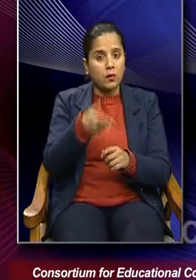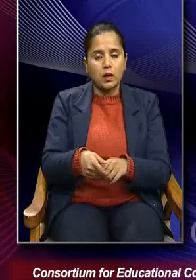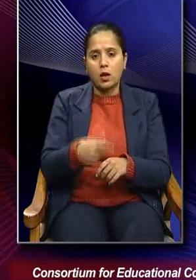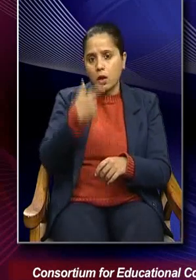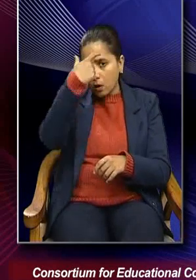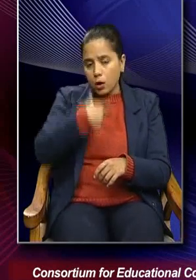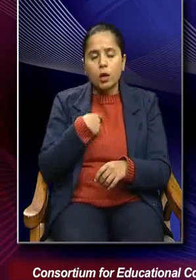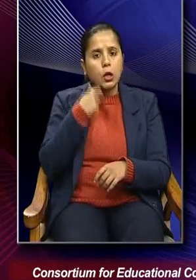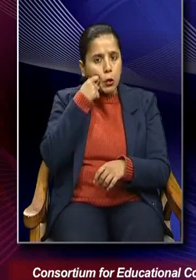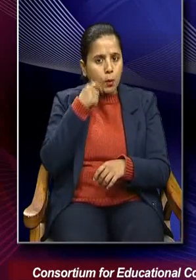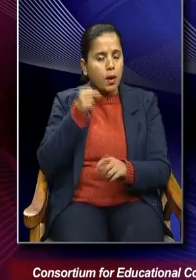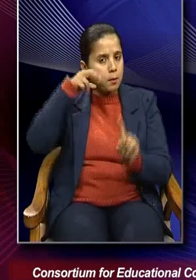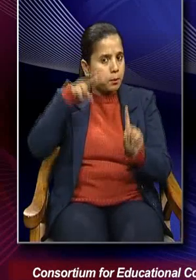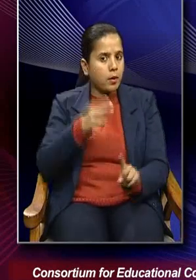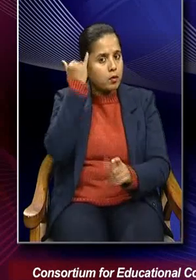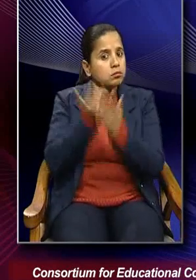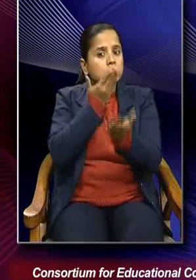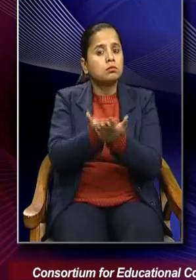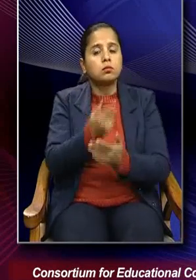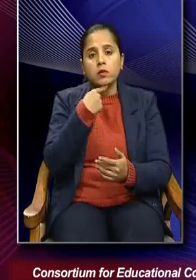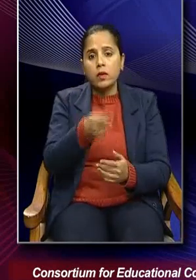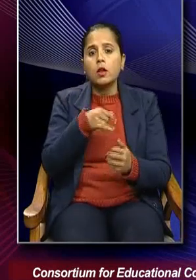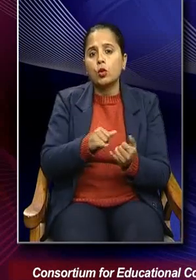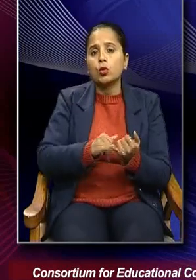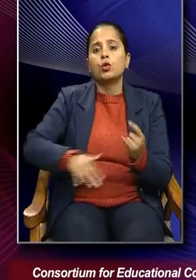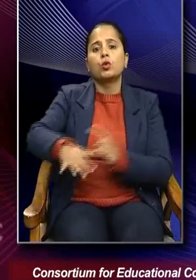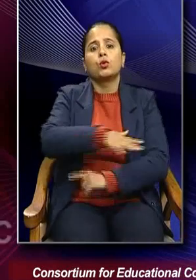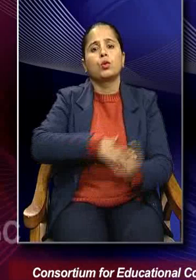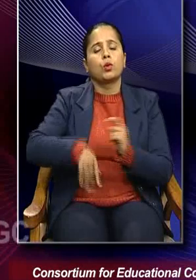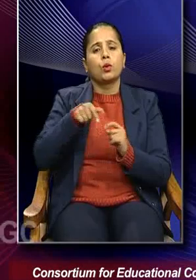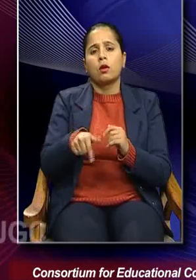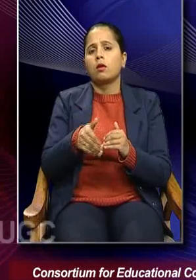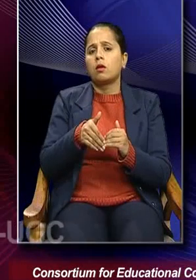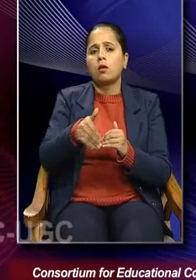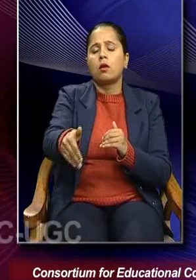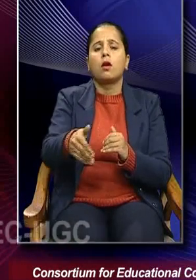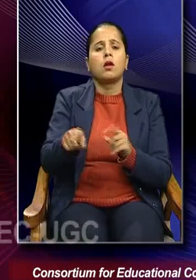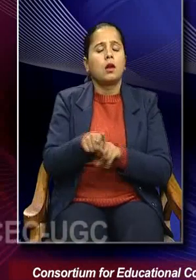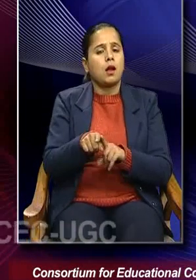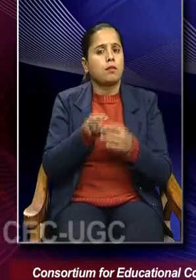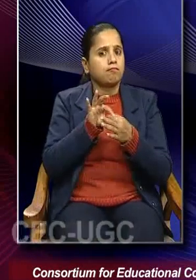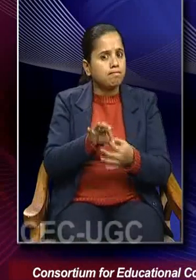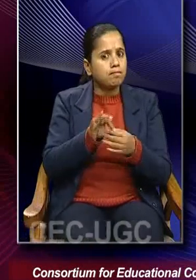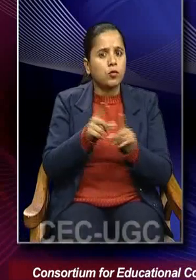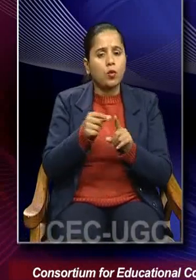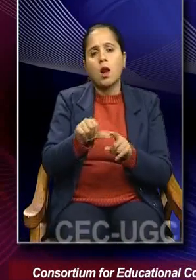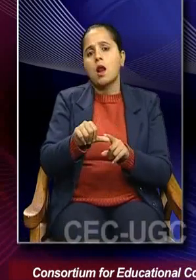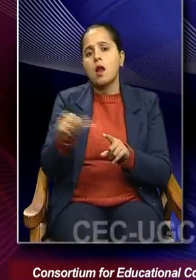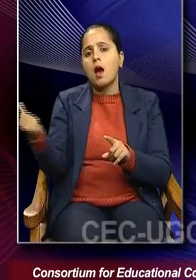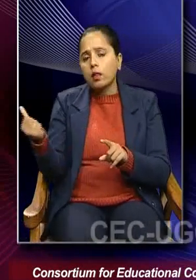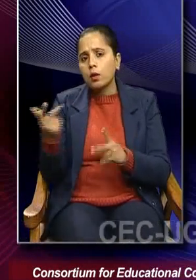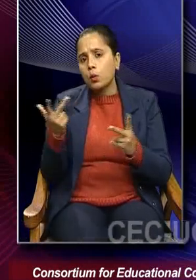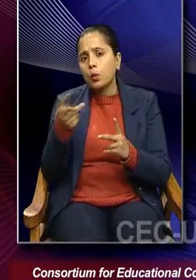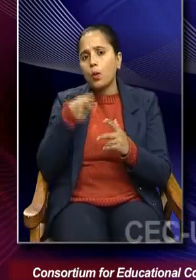perspective suggests sociology's ongoing communication with other disciplines